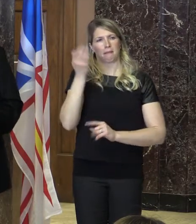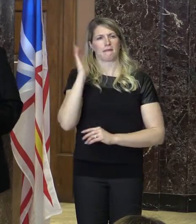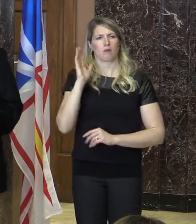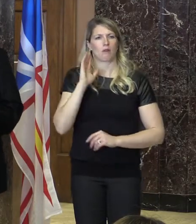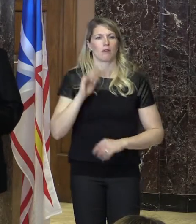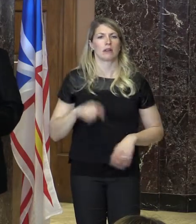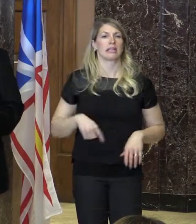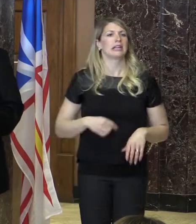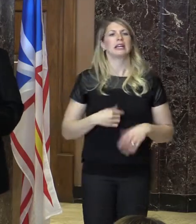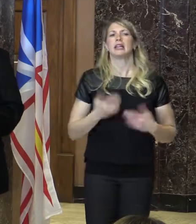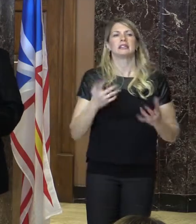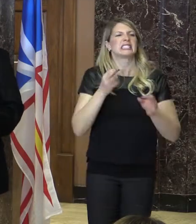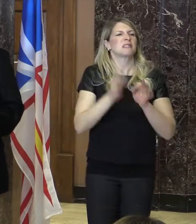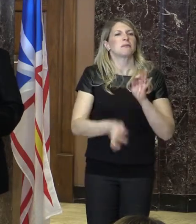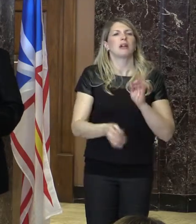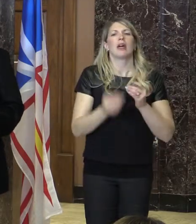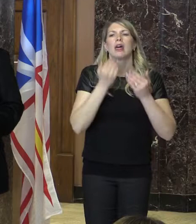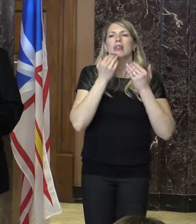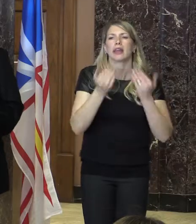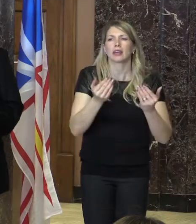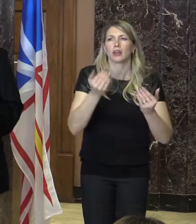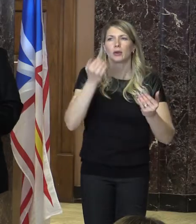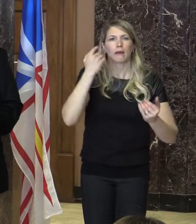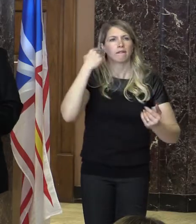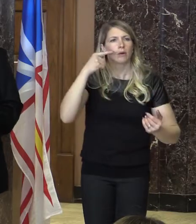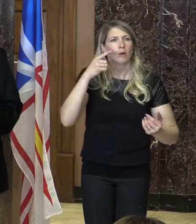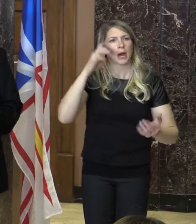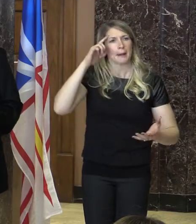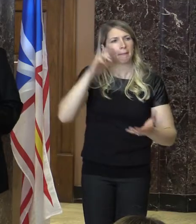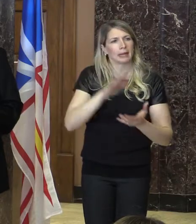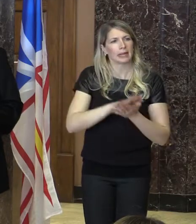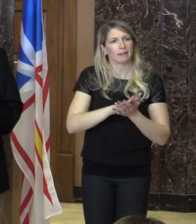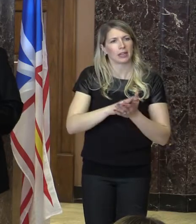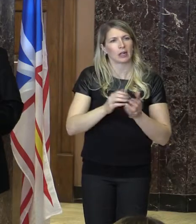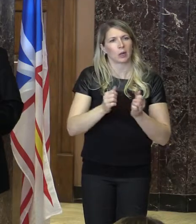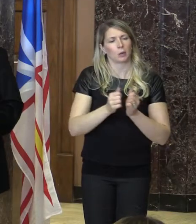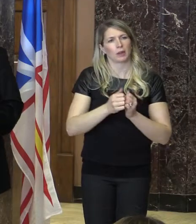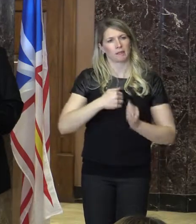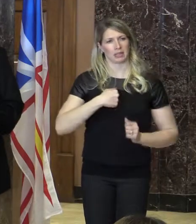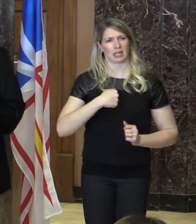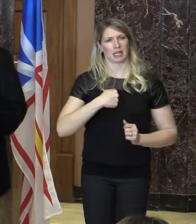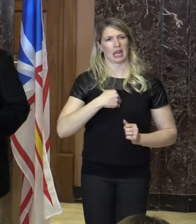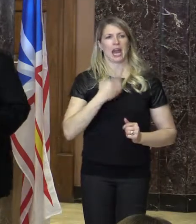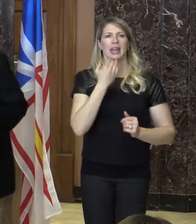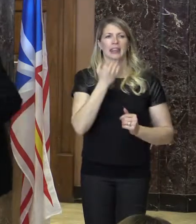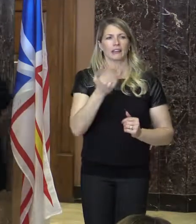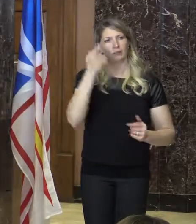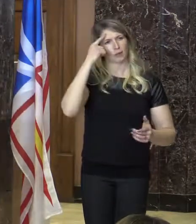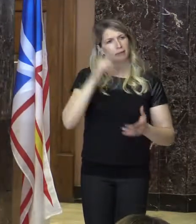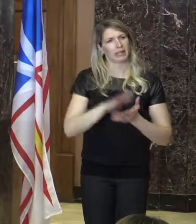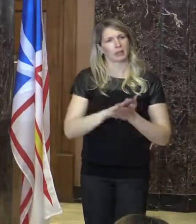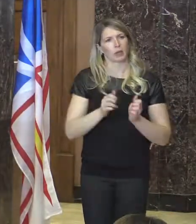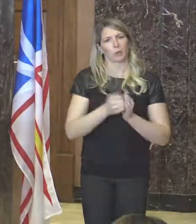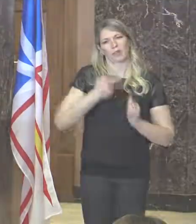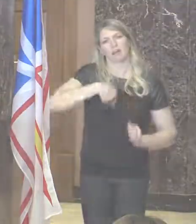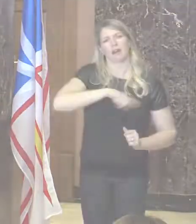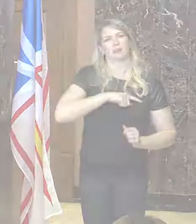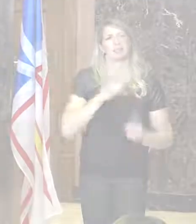for believing in me. And I want to thank you for believing in us. Thank you. Aplausous. Thank you.